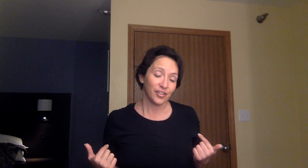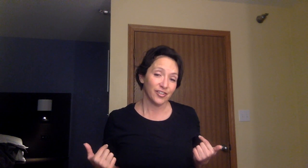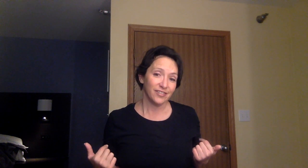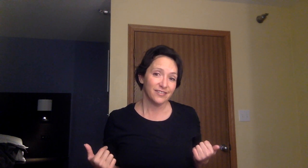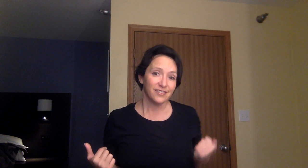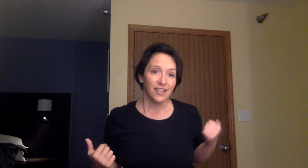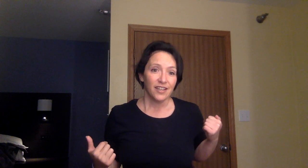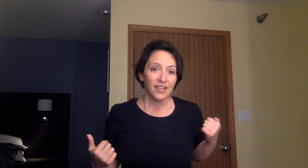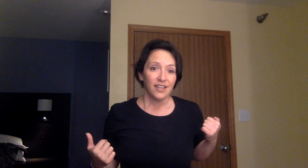could.